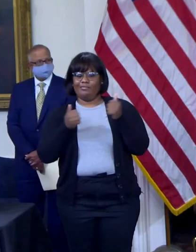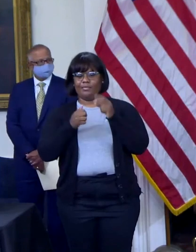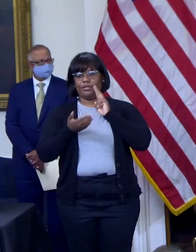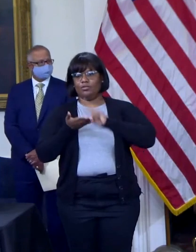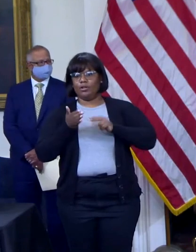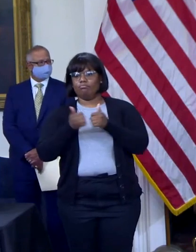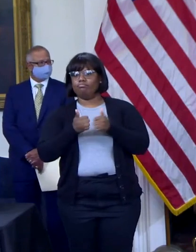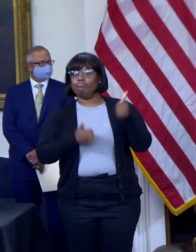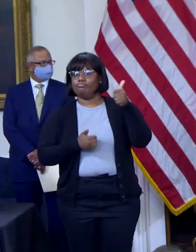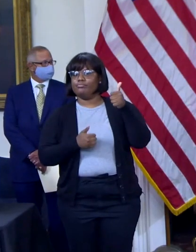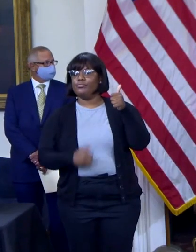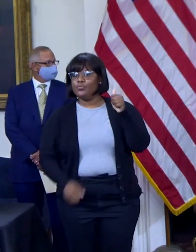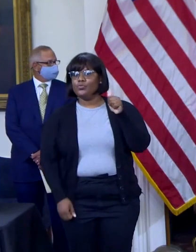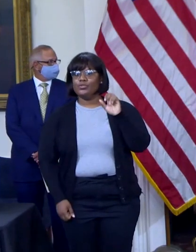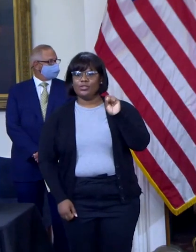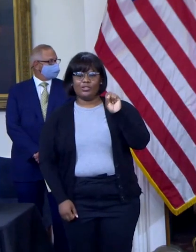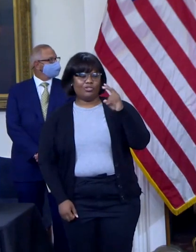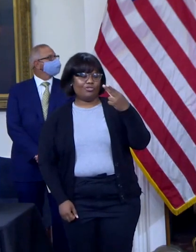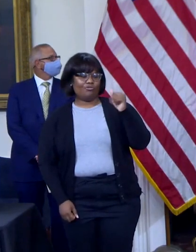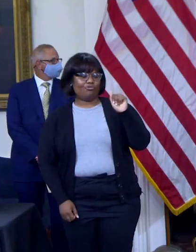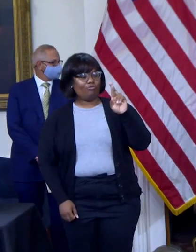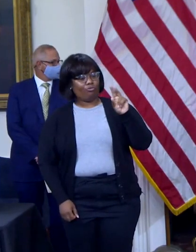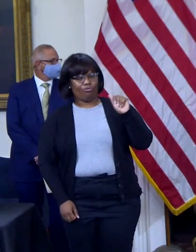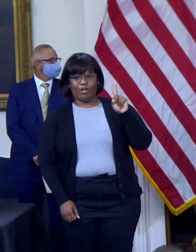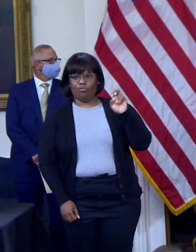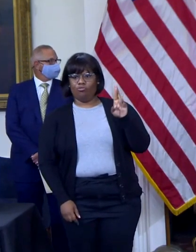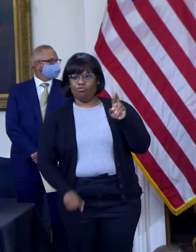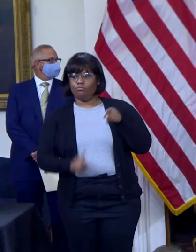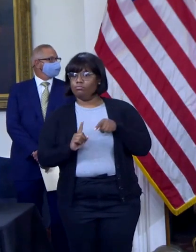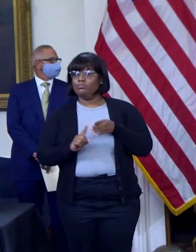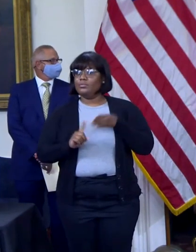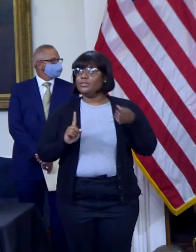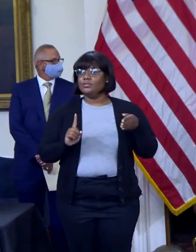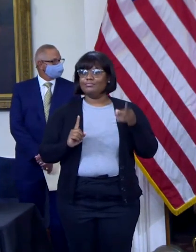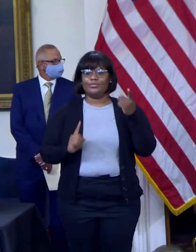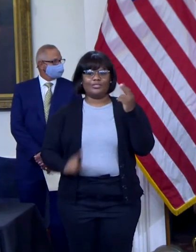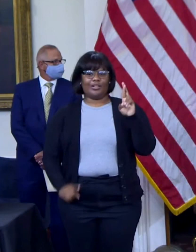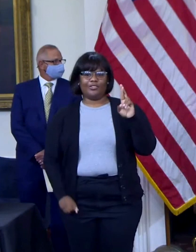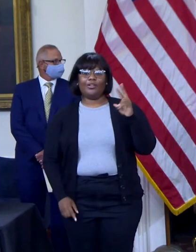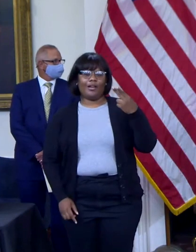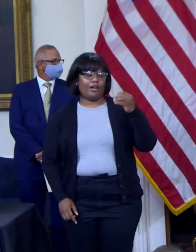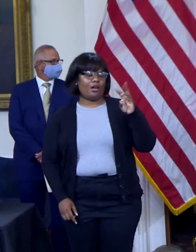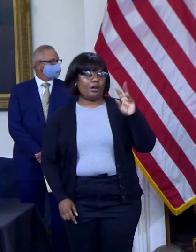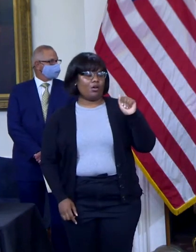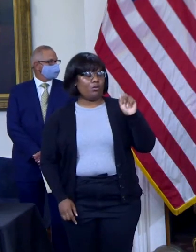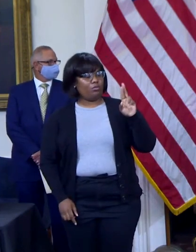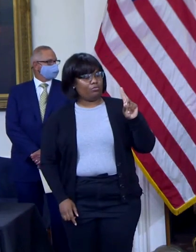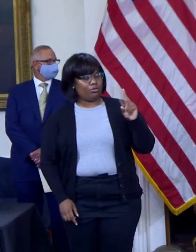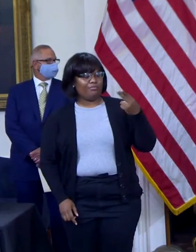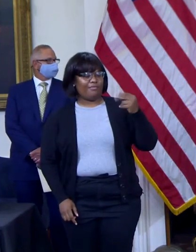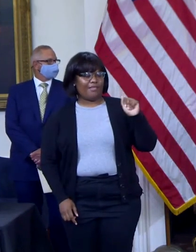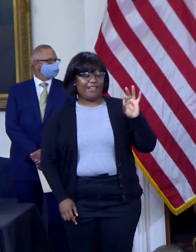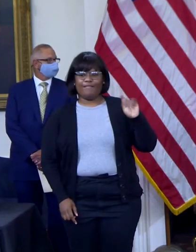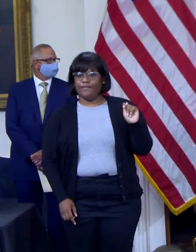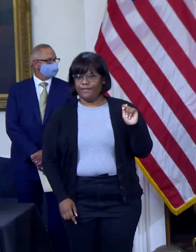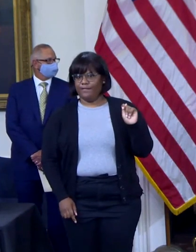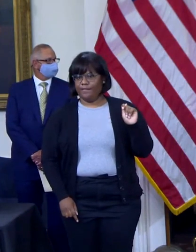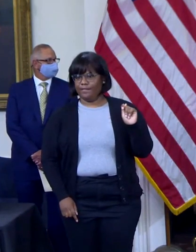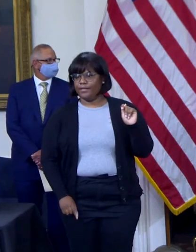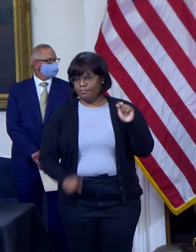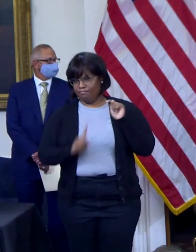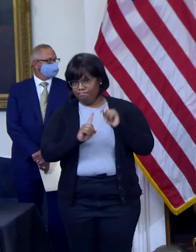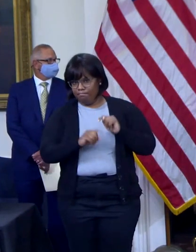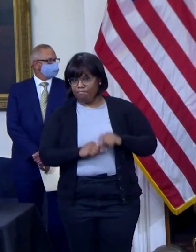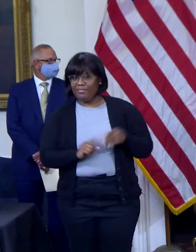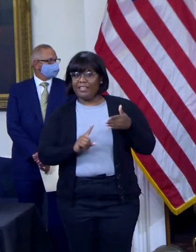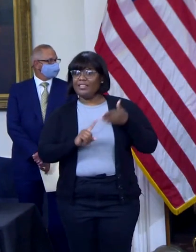Director of the Maryland Primary Care Program, Dr. Howard Haft, the President and CEO of the University of Maryland Medical